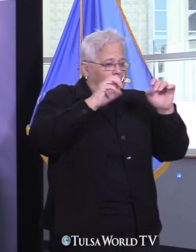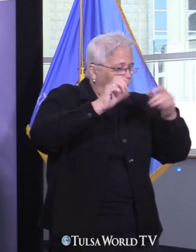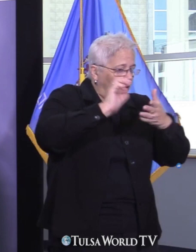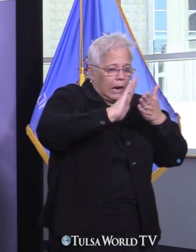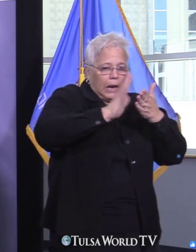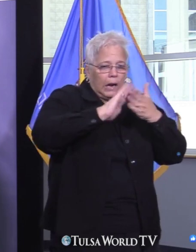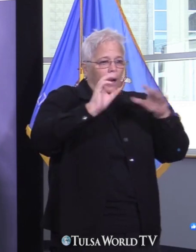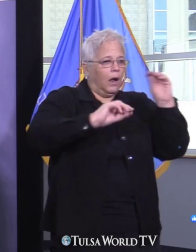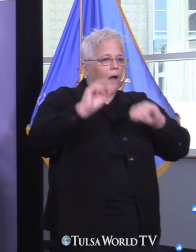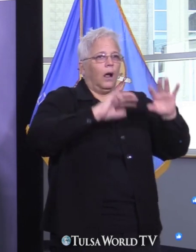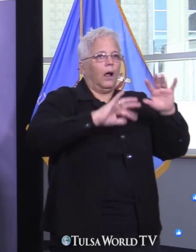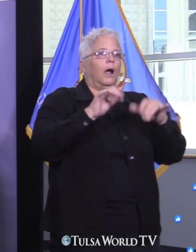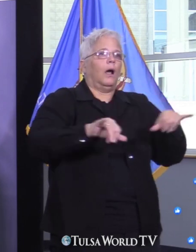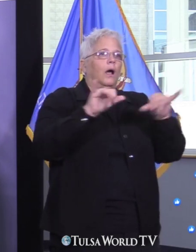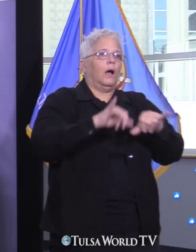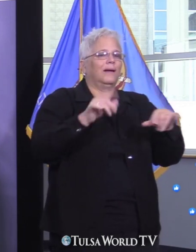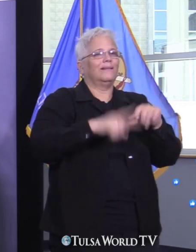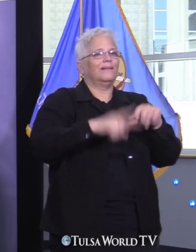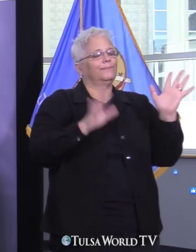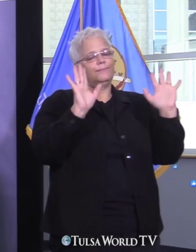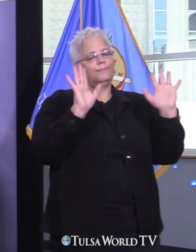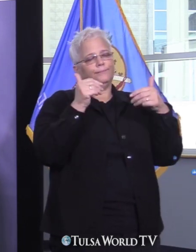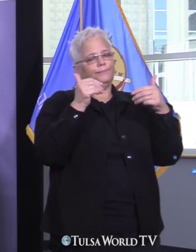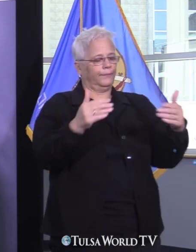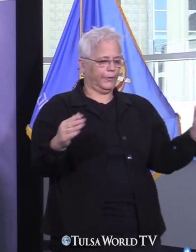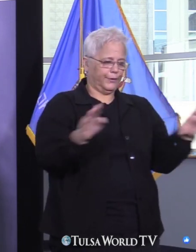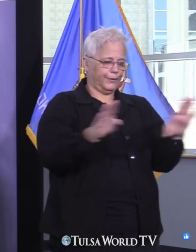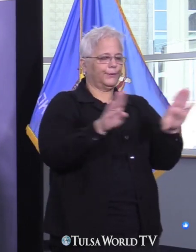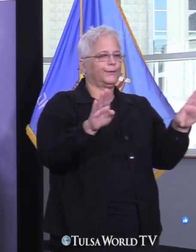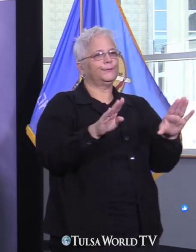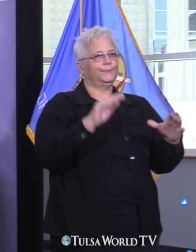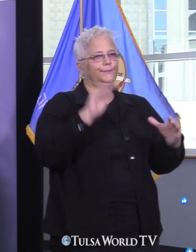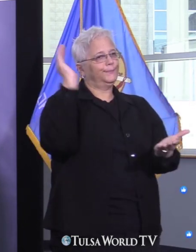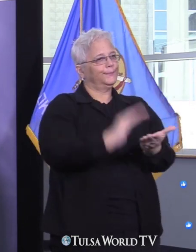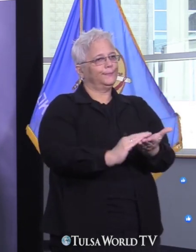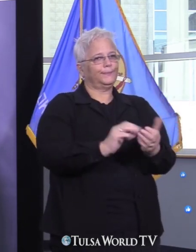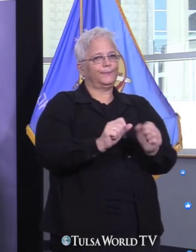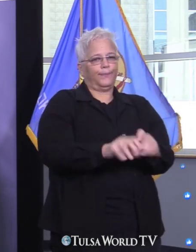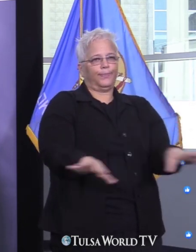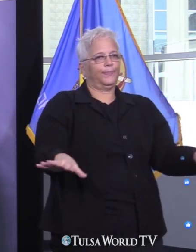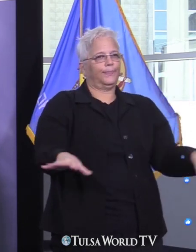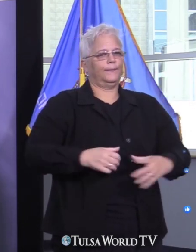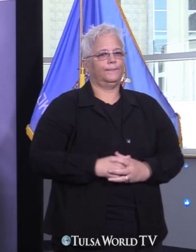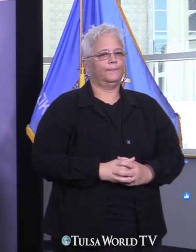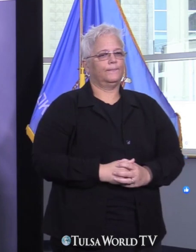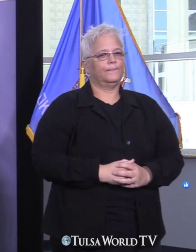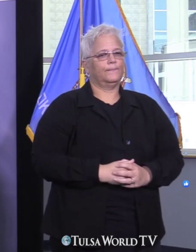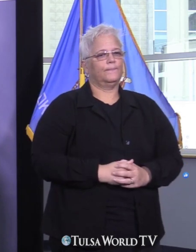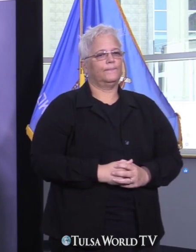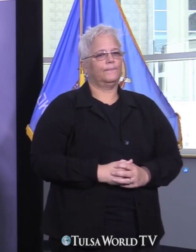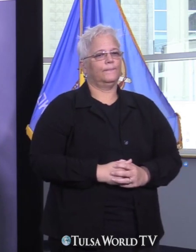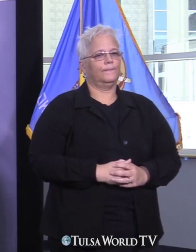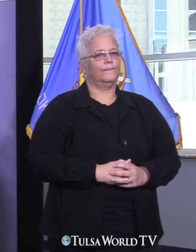we are closing our playgrounds and those sports courts effective today.